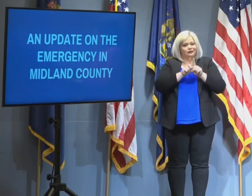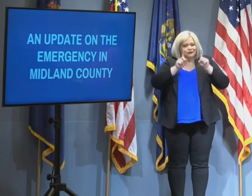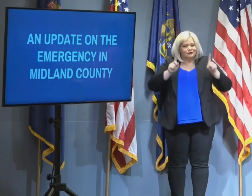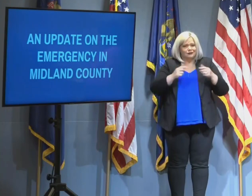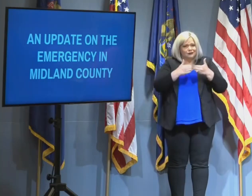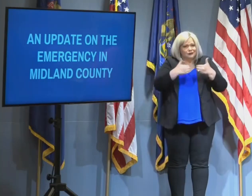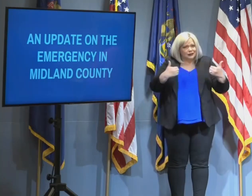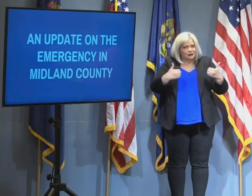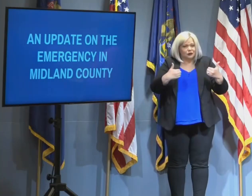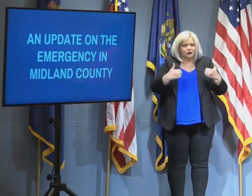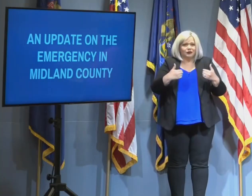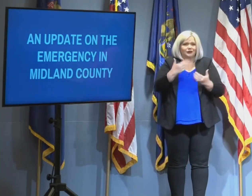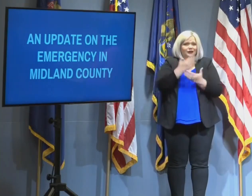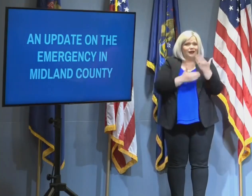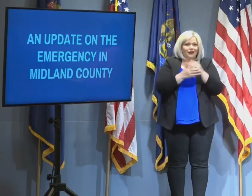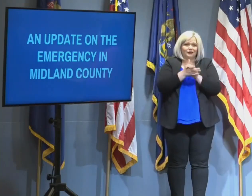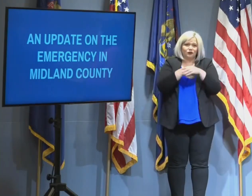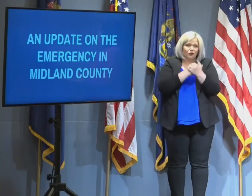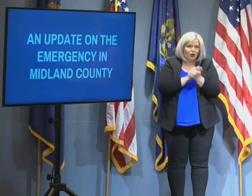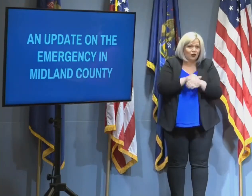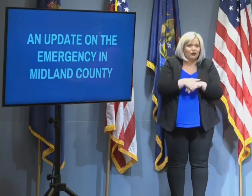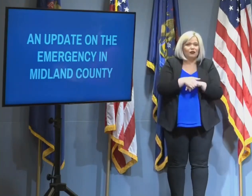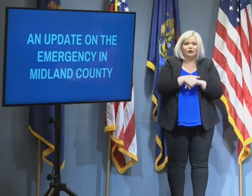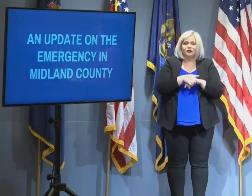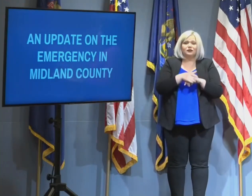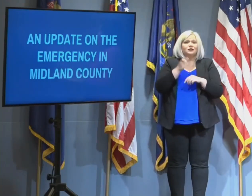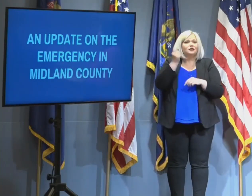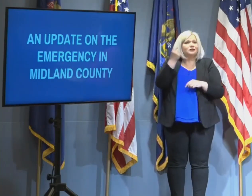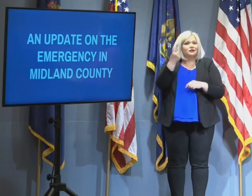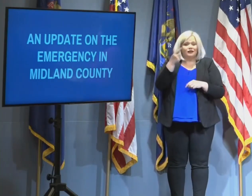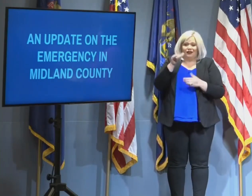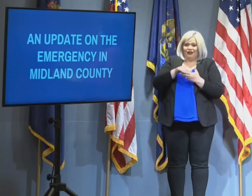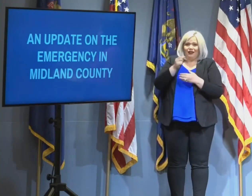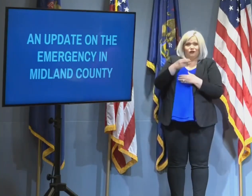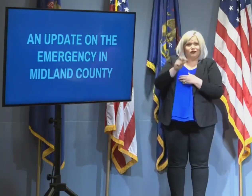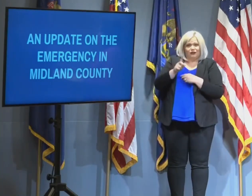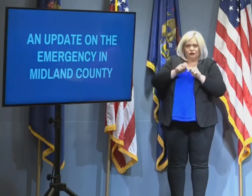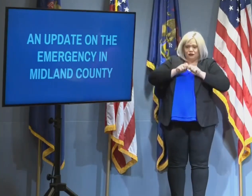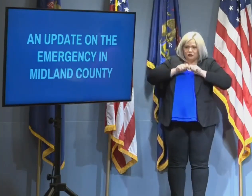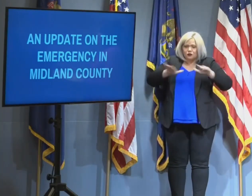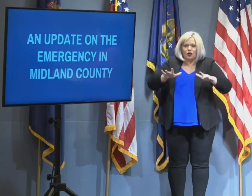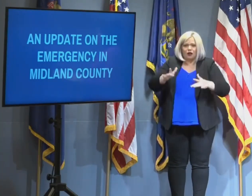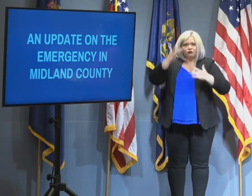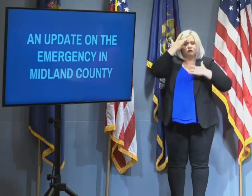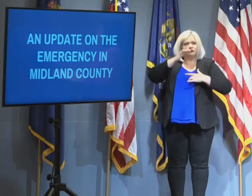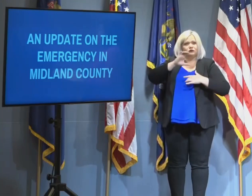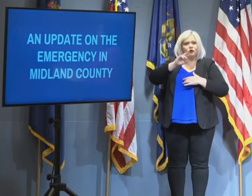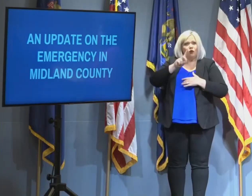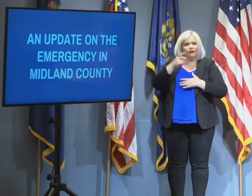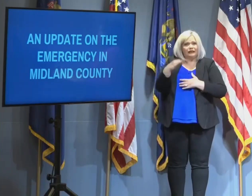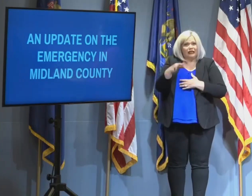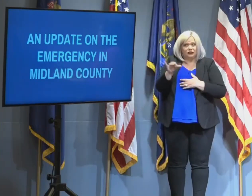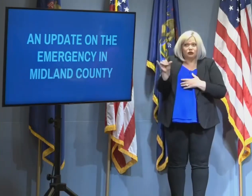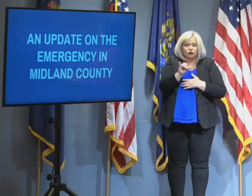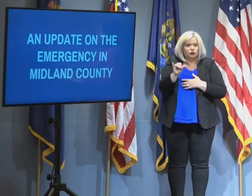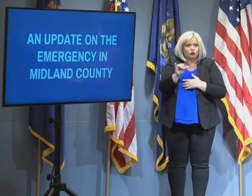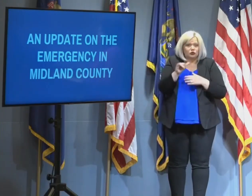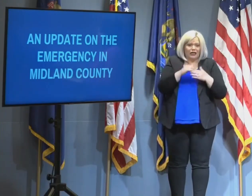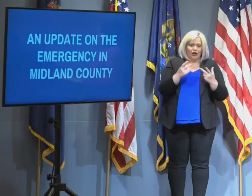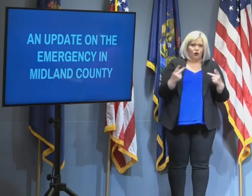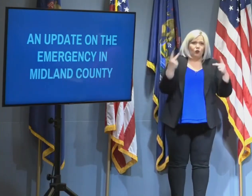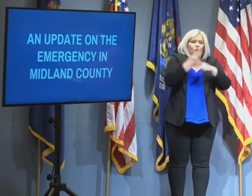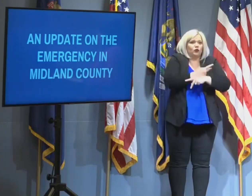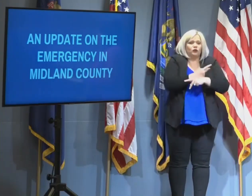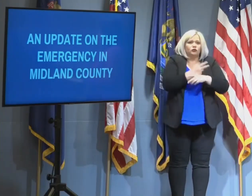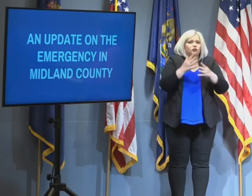your hands. We don't want the spread of COVID-19 to grow, especially in a region where we've had to move people